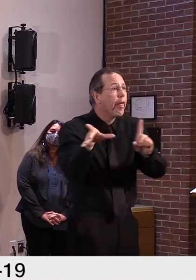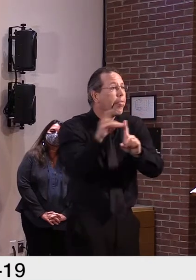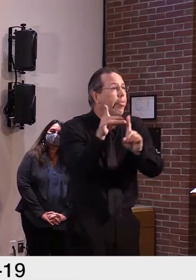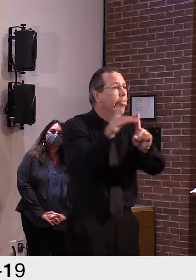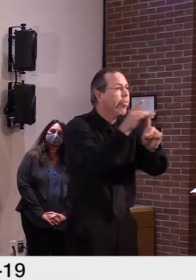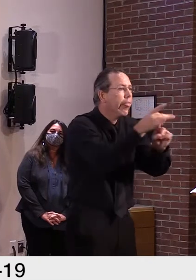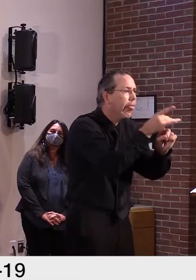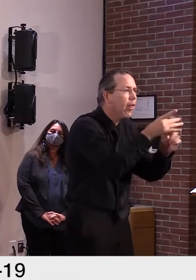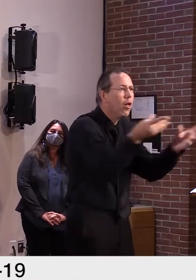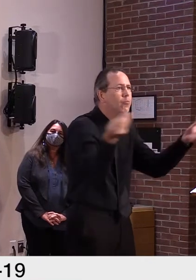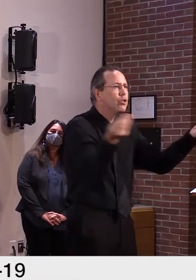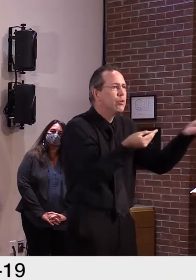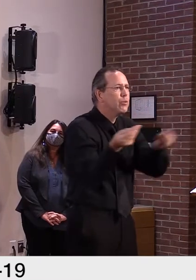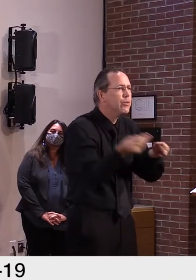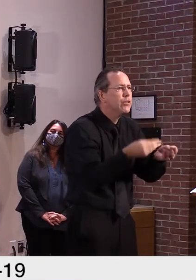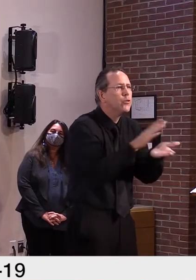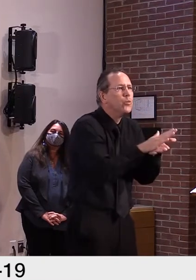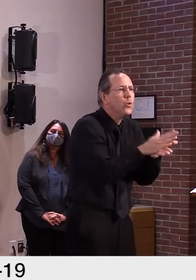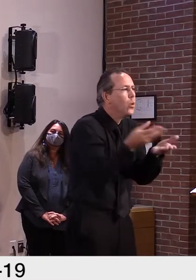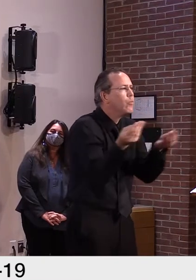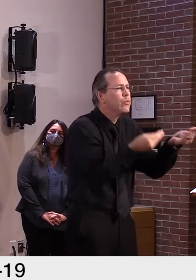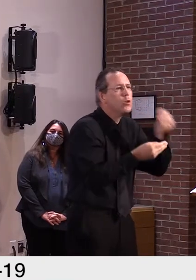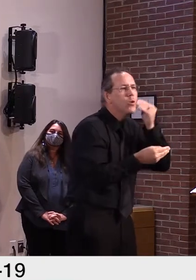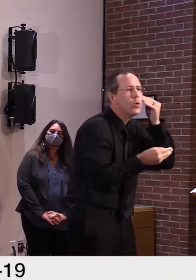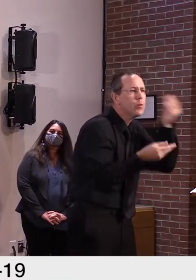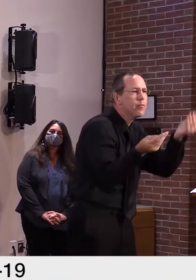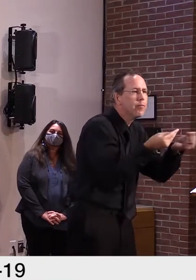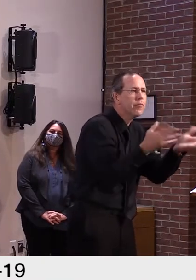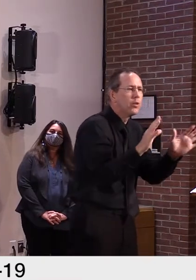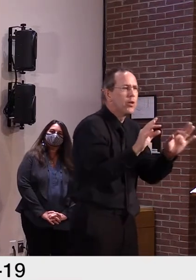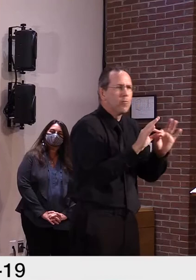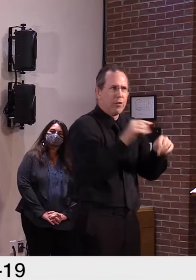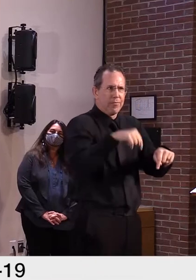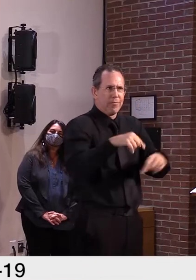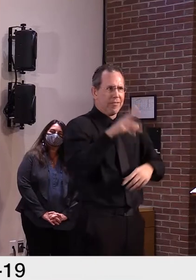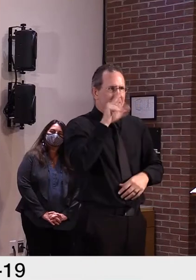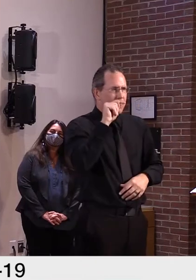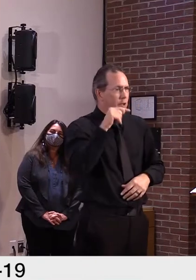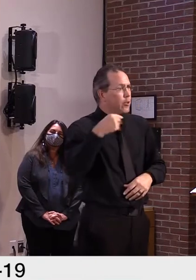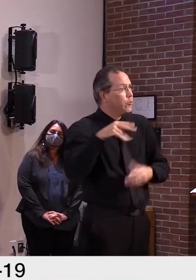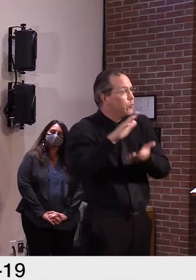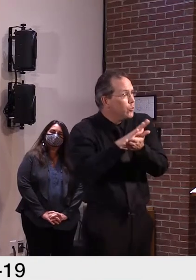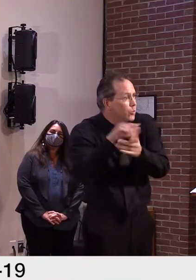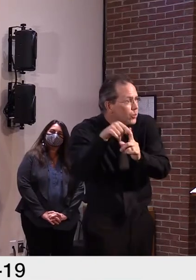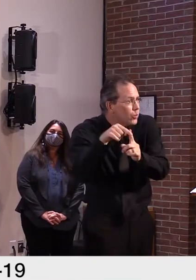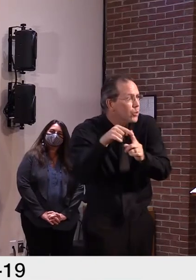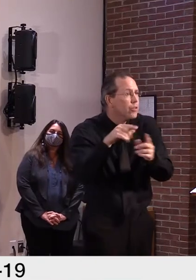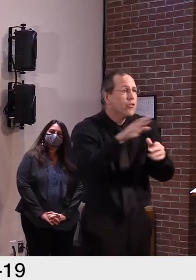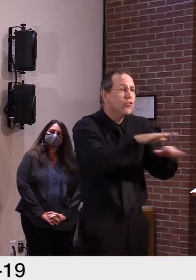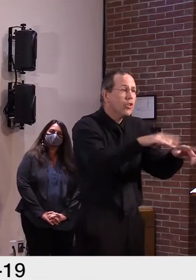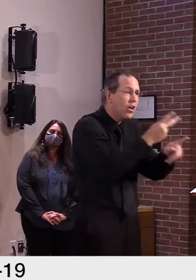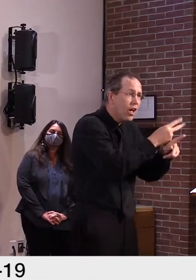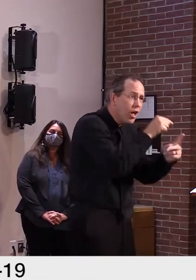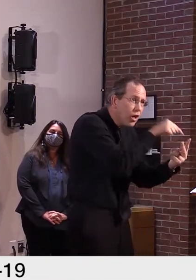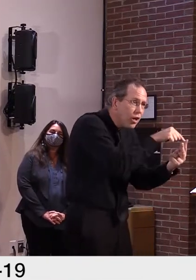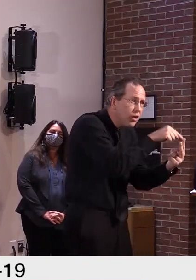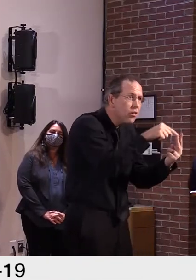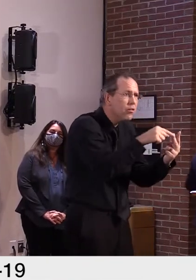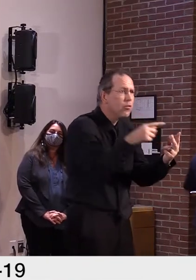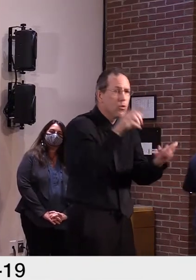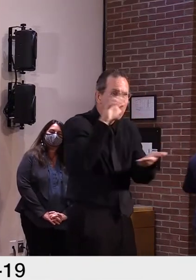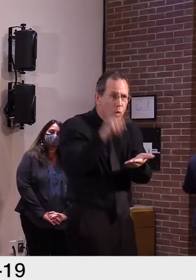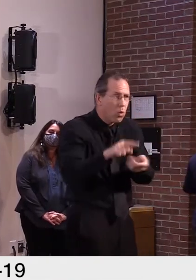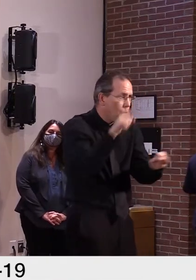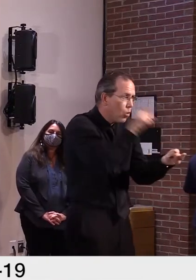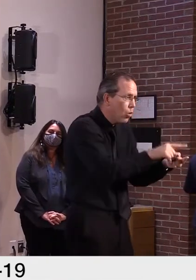virus is testimony to everyone's being receptive to and sticking to all of the guidance we give about